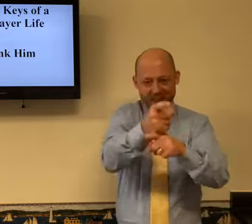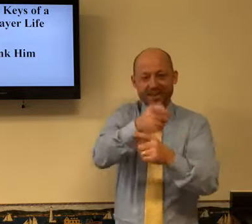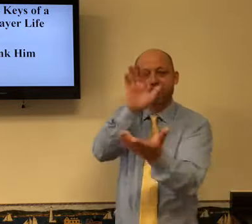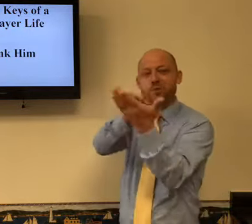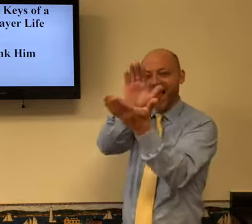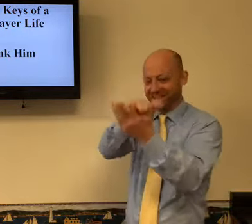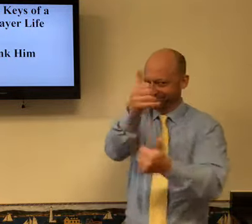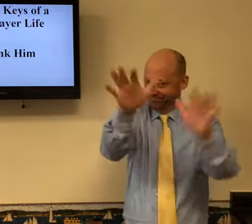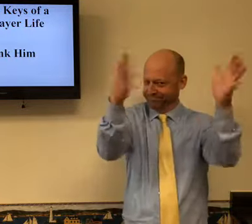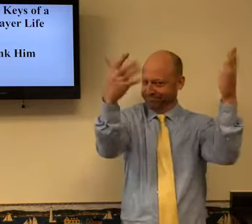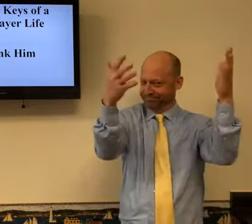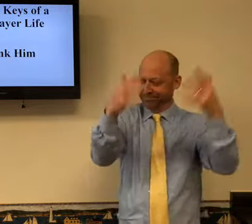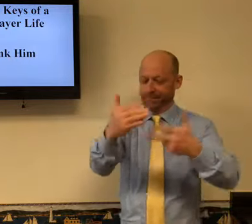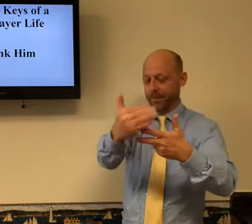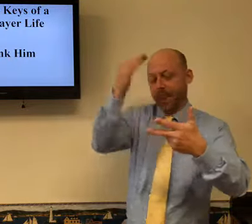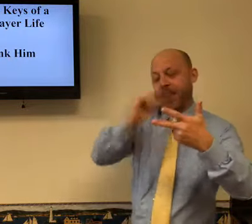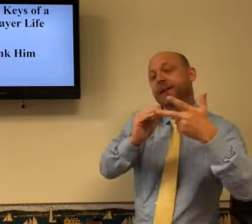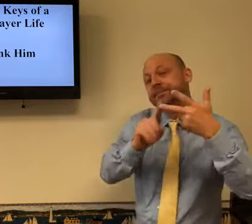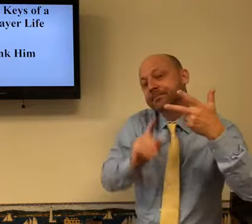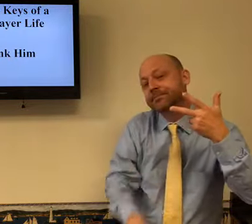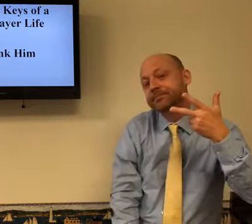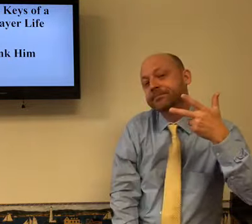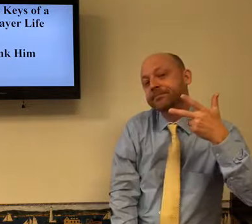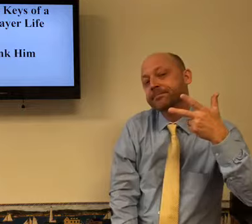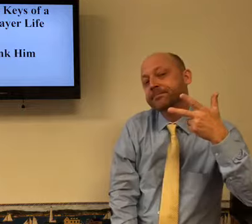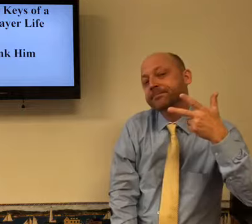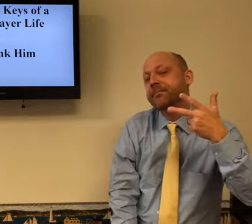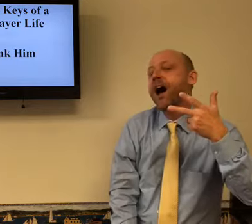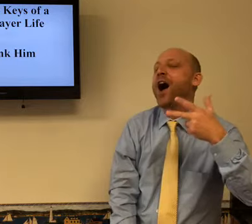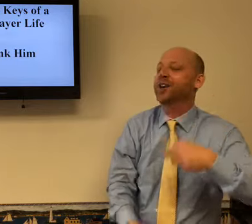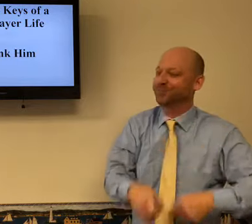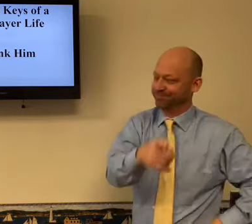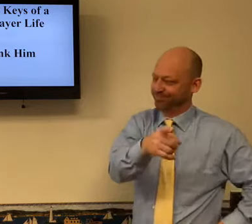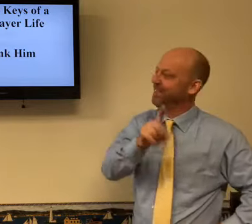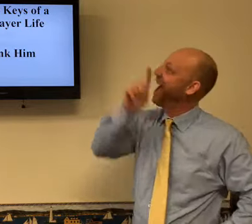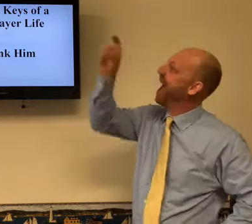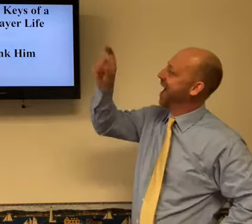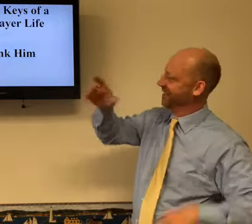Thank him. Say it with me. Thank him. Number two, what is it? You're right.